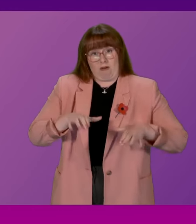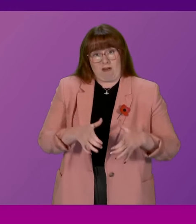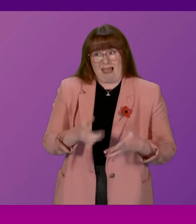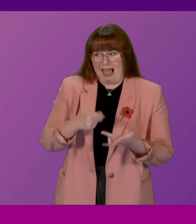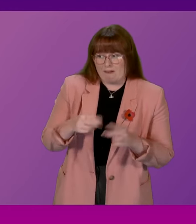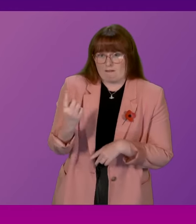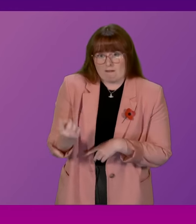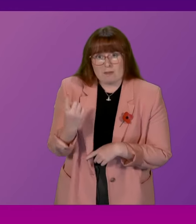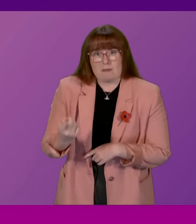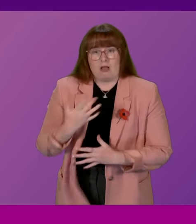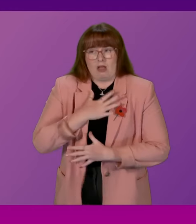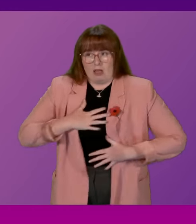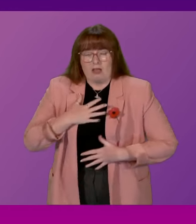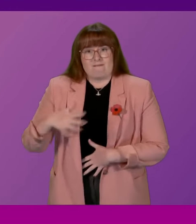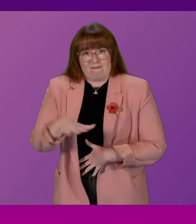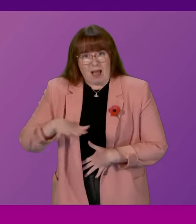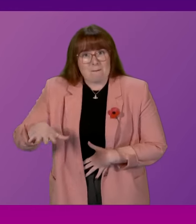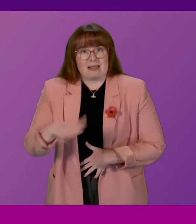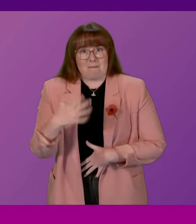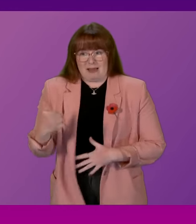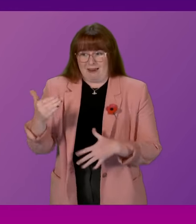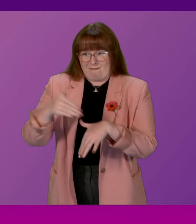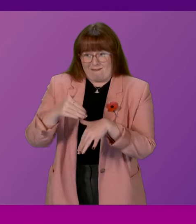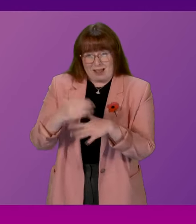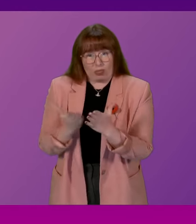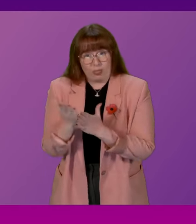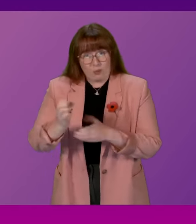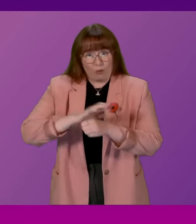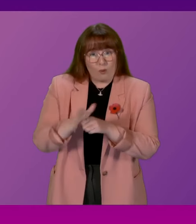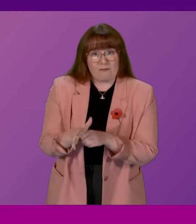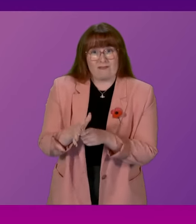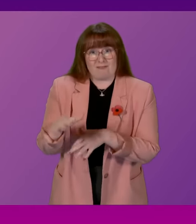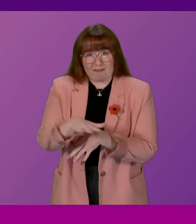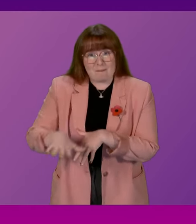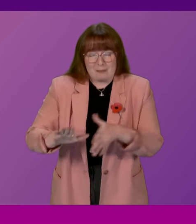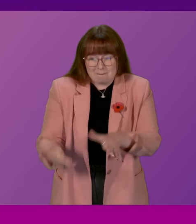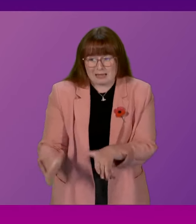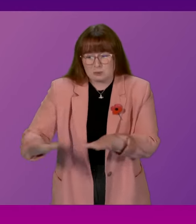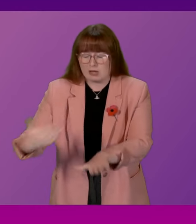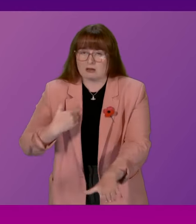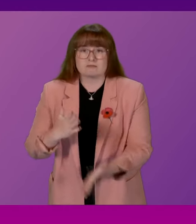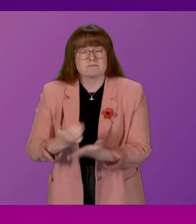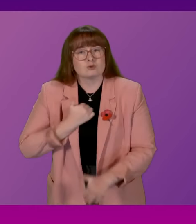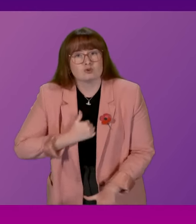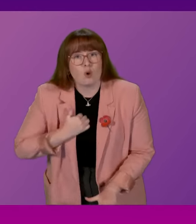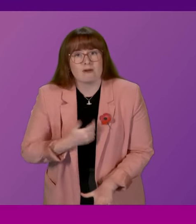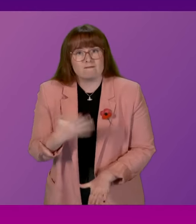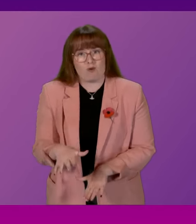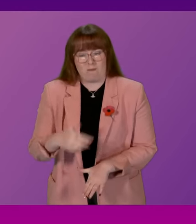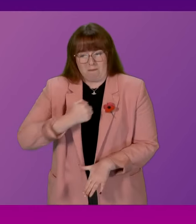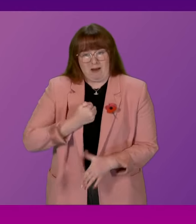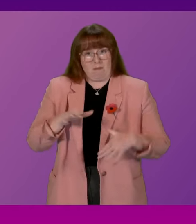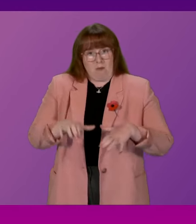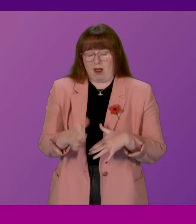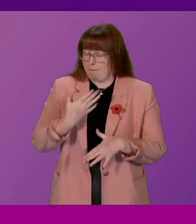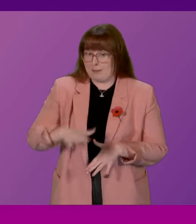distress to the families of those who have been bereaved by COVID, then I apologise unreservedly, as I did